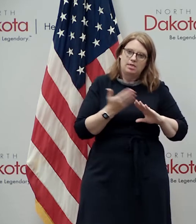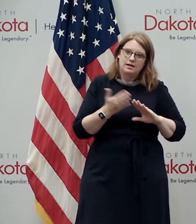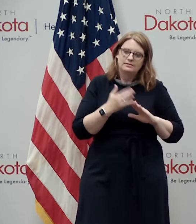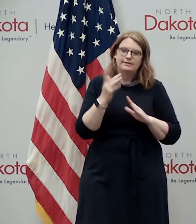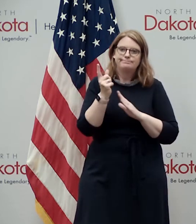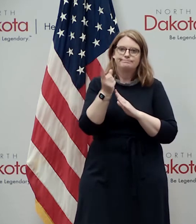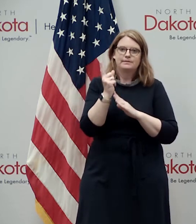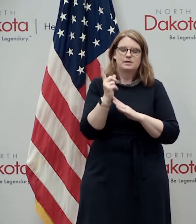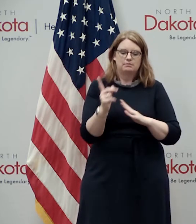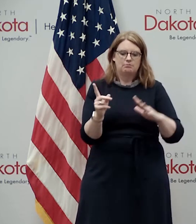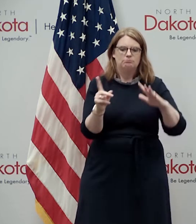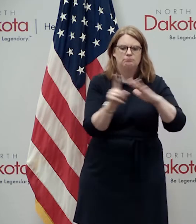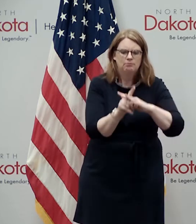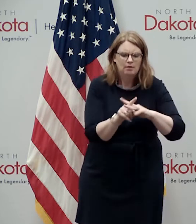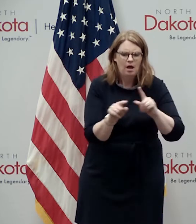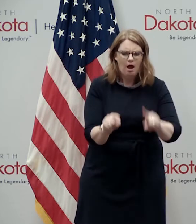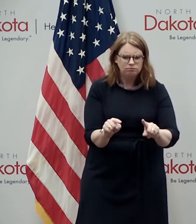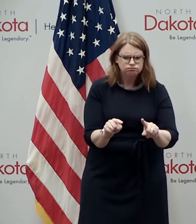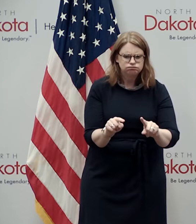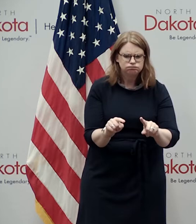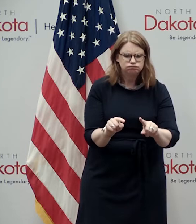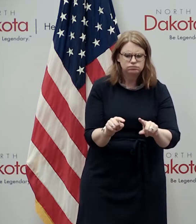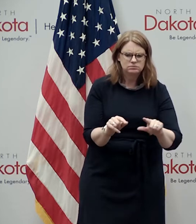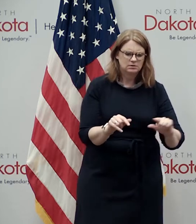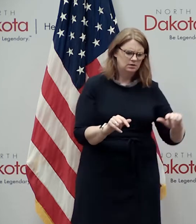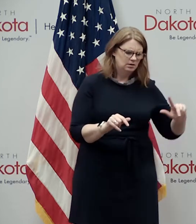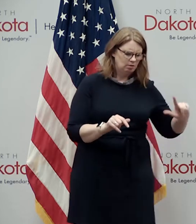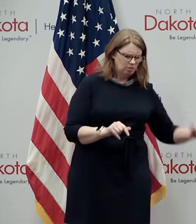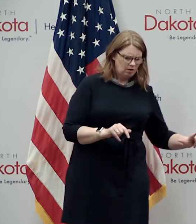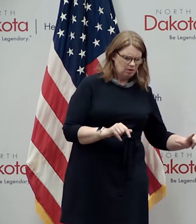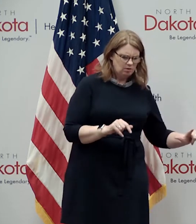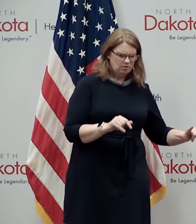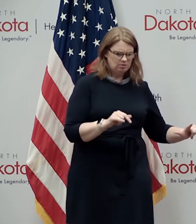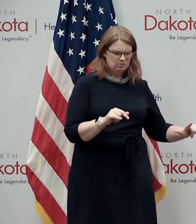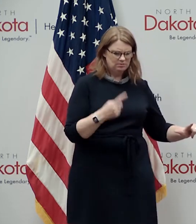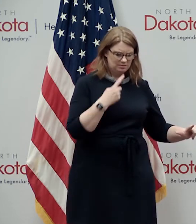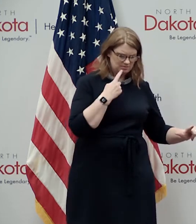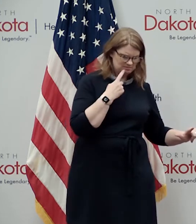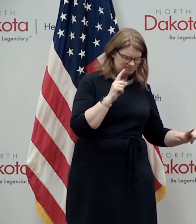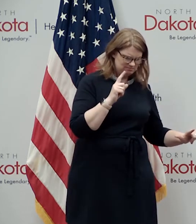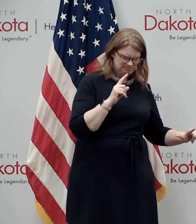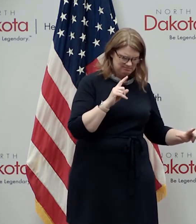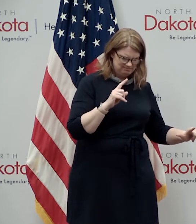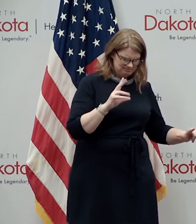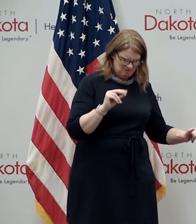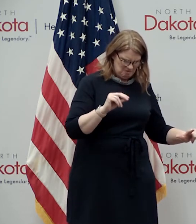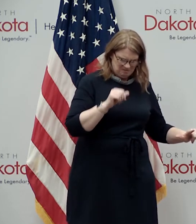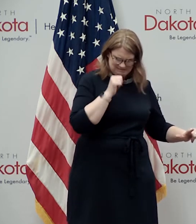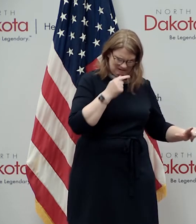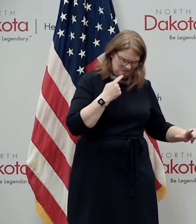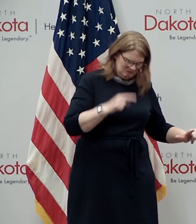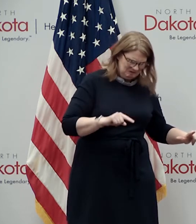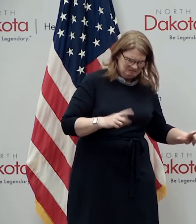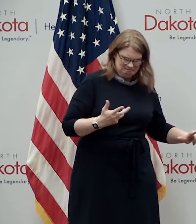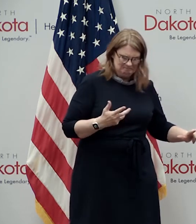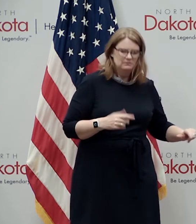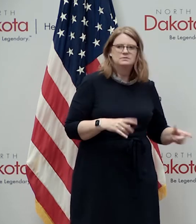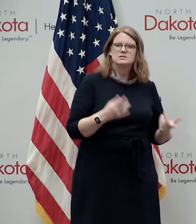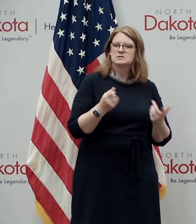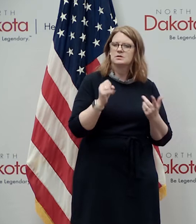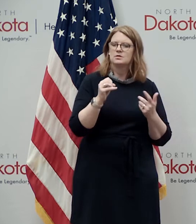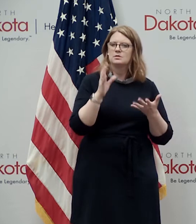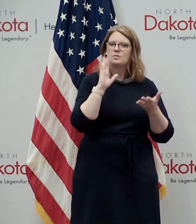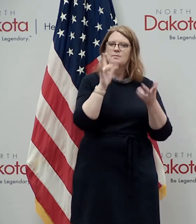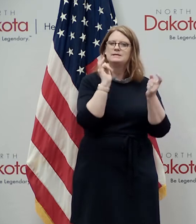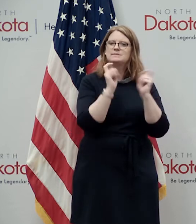uncover uh things that work when you've got low volumes and don't work when you have high volumes and so i think we're gonna there'll be some you know memory caching